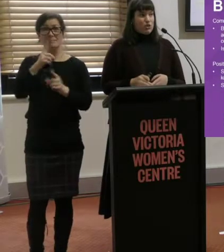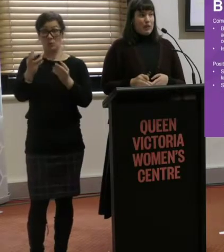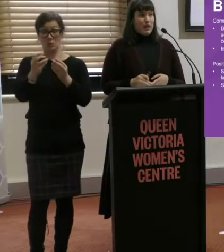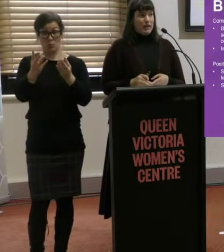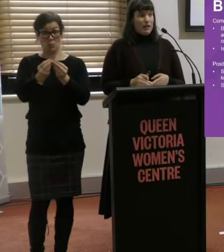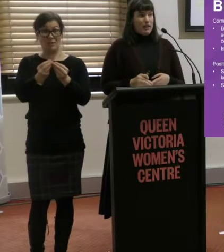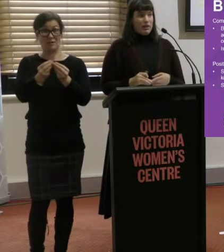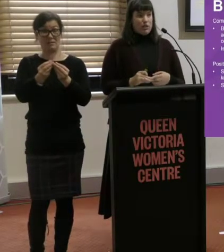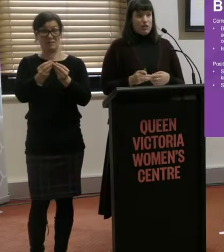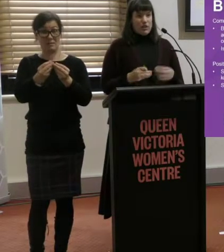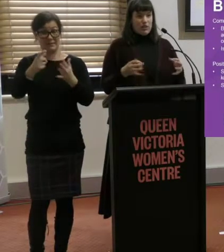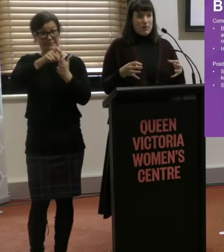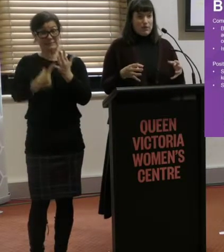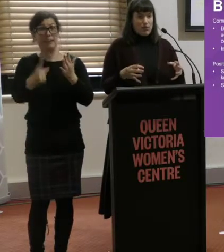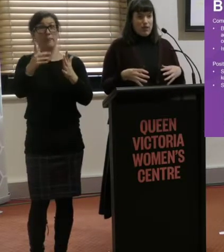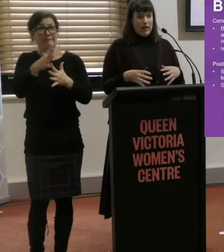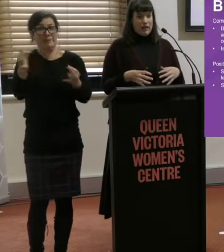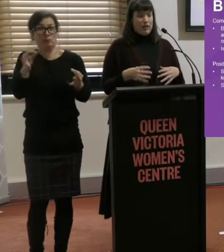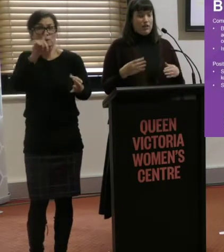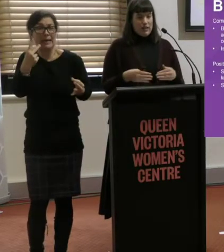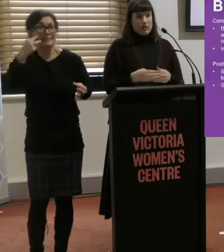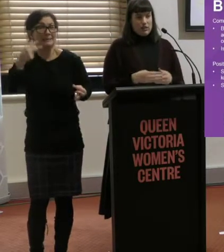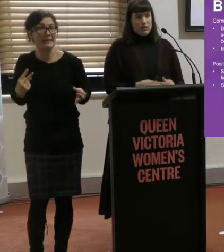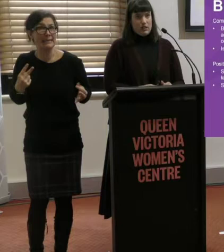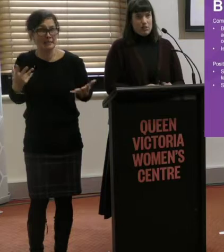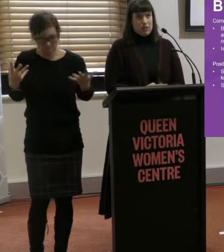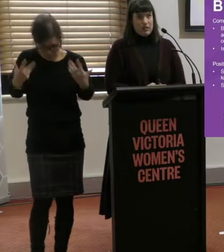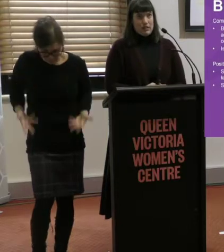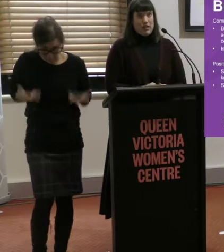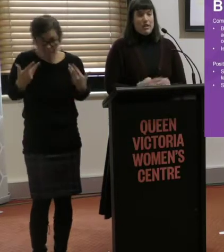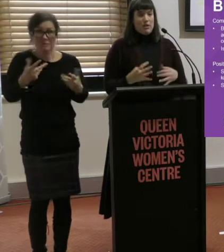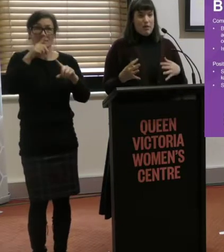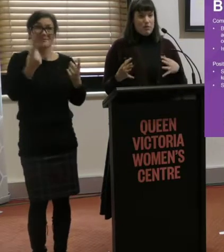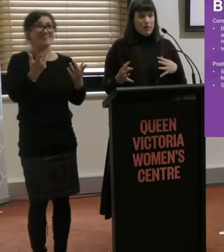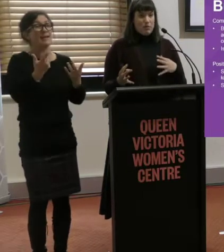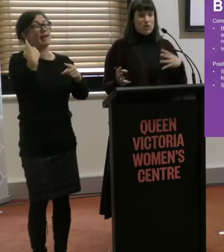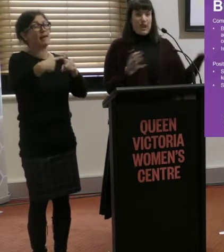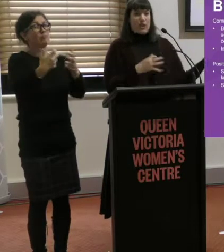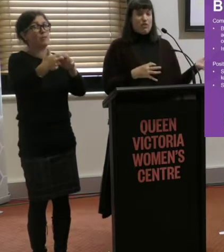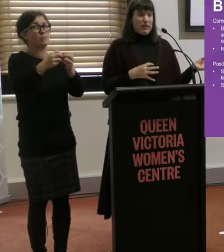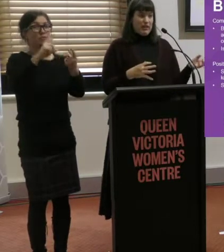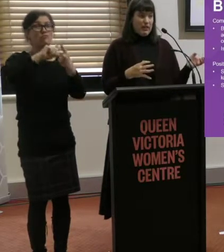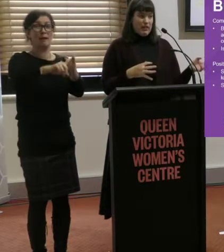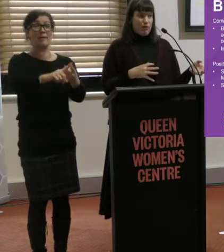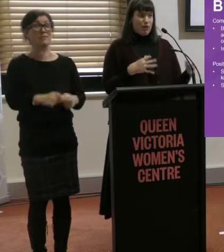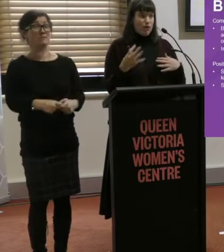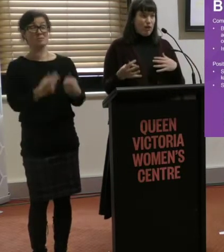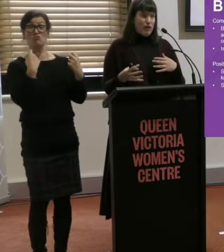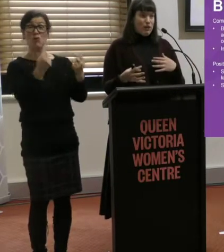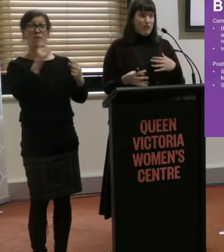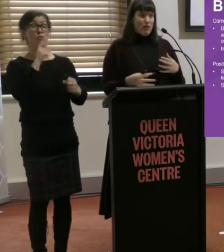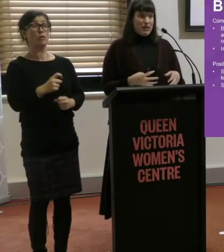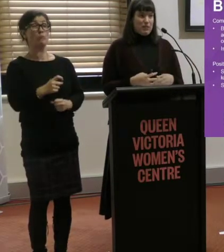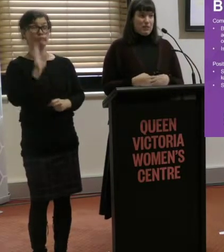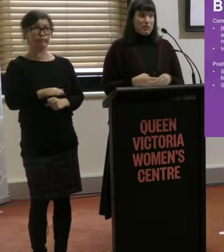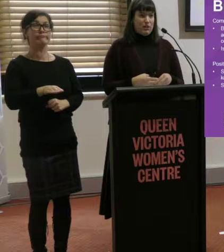talked about, you know, getting on the bus, and this is also an issue with trams, that the driver will just take off immediately and they've fallen over